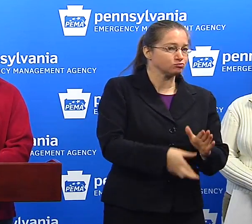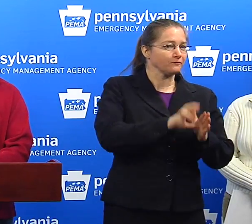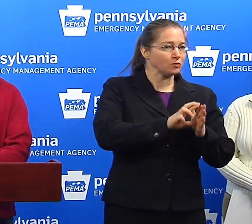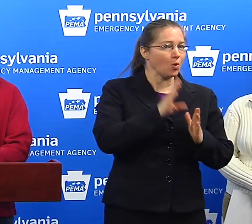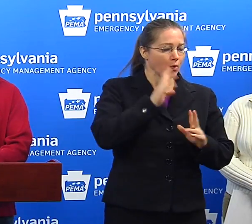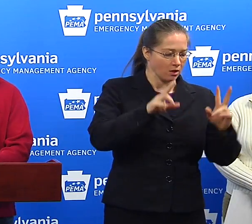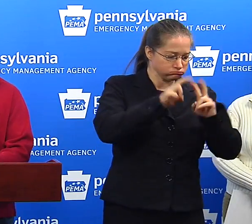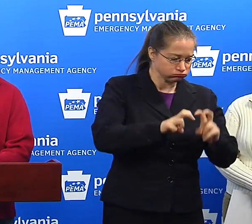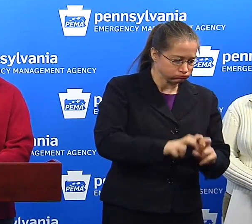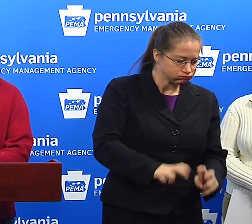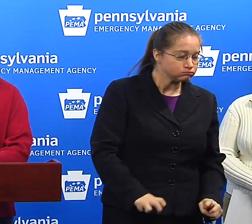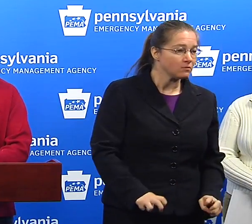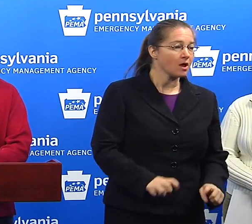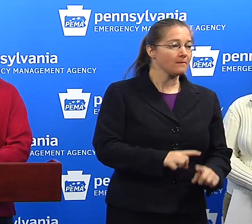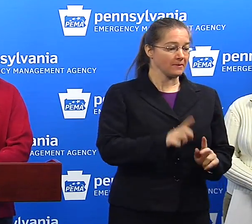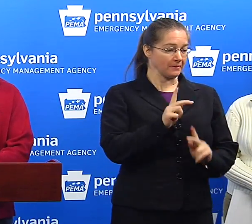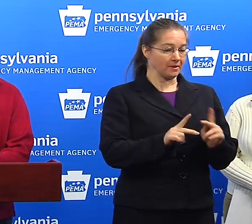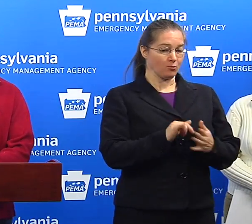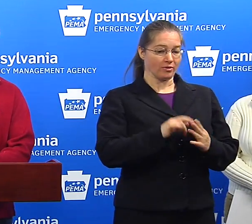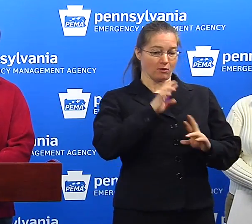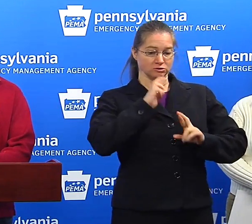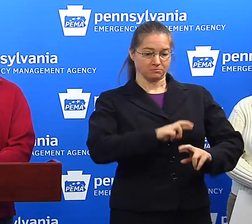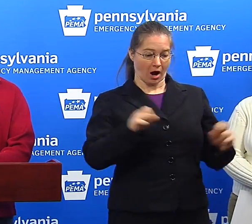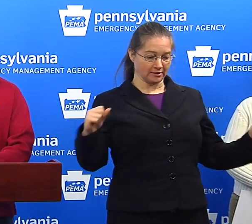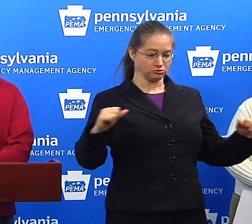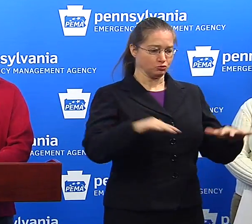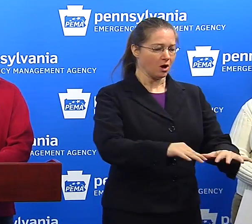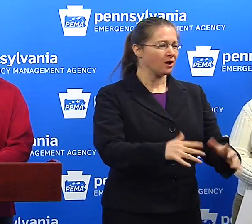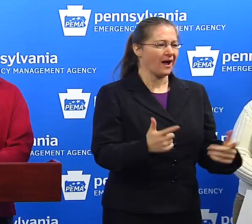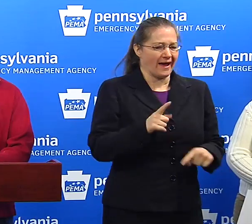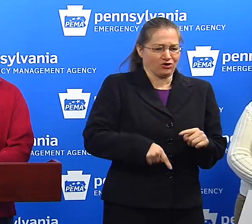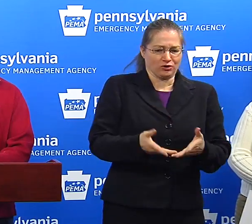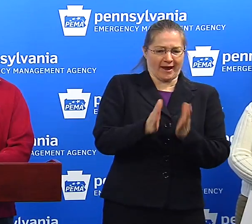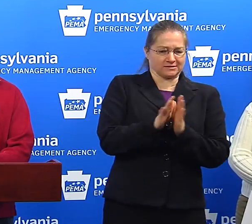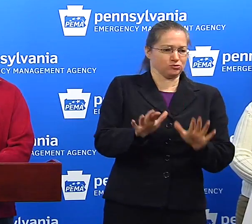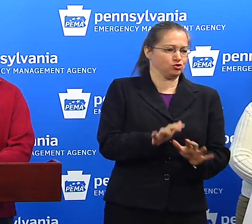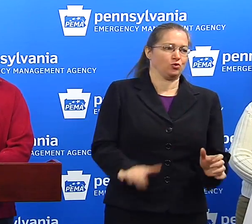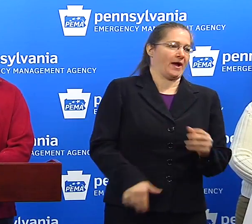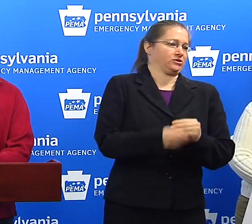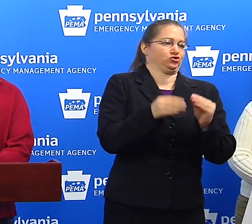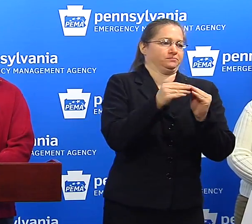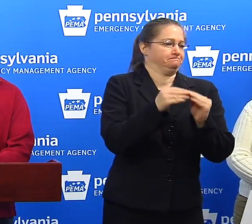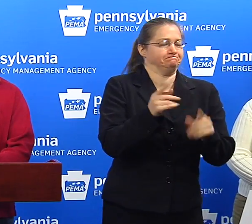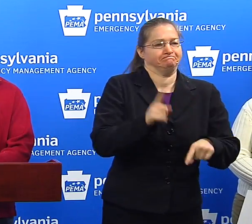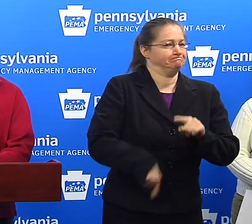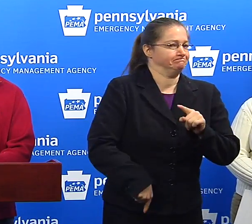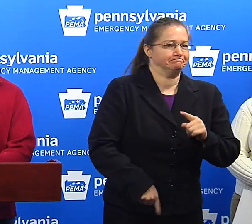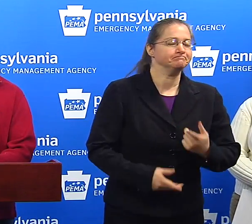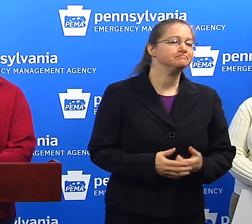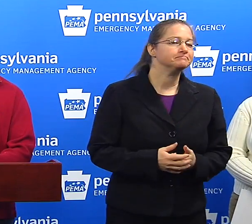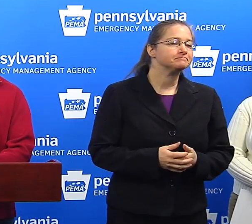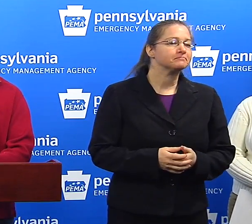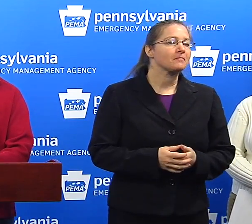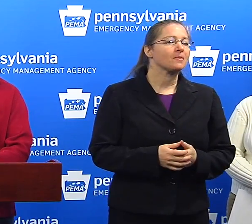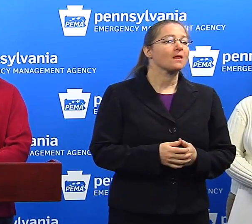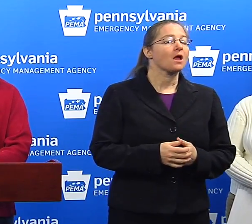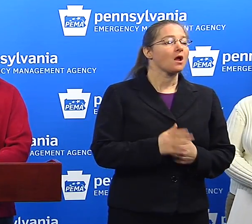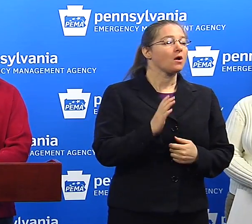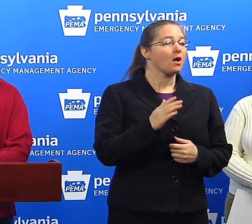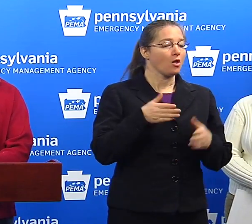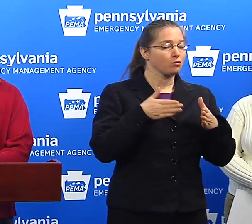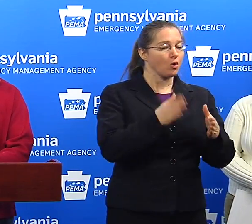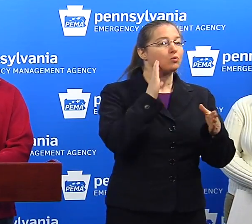look at all those things. But as it relates to the folks who responded, I'm not sure I can ask them to do another thing. We are going to have the road